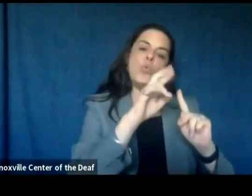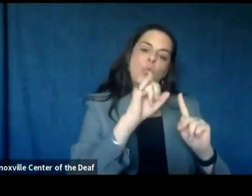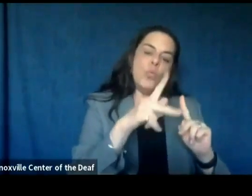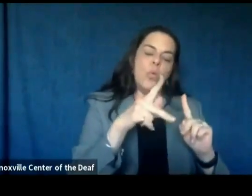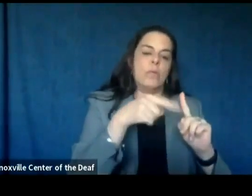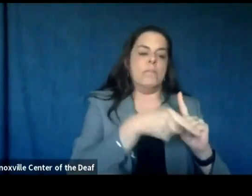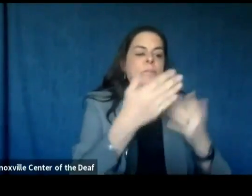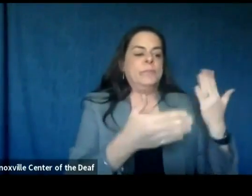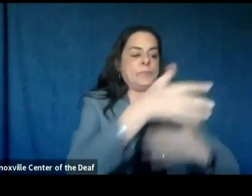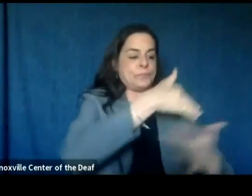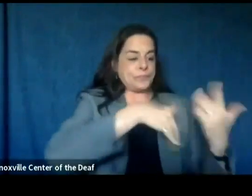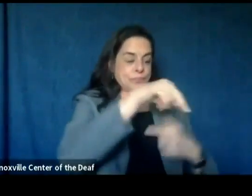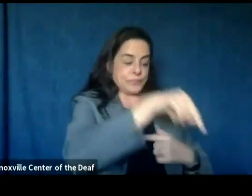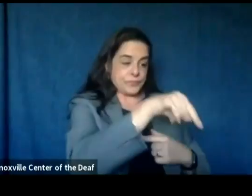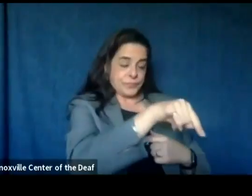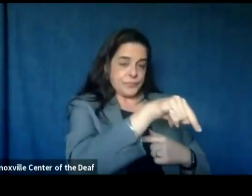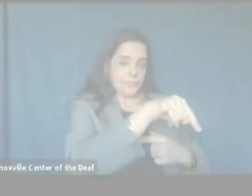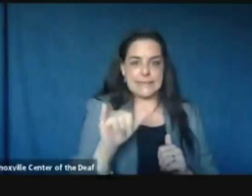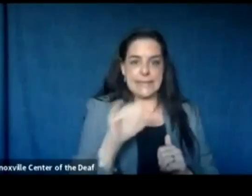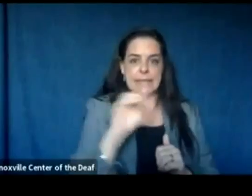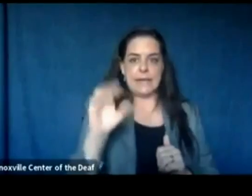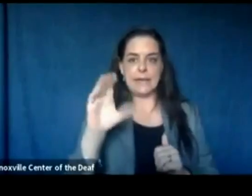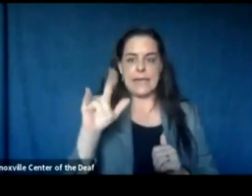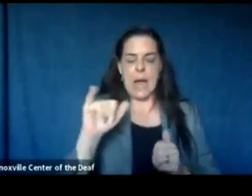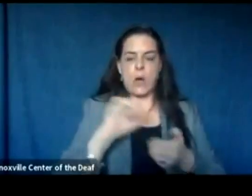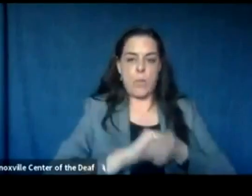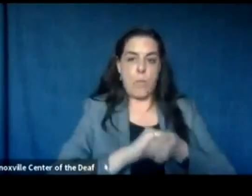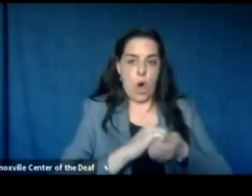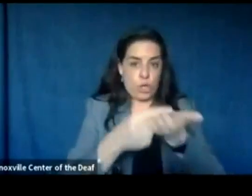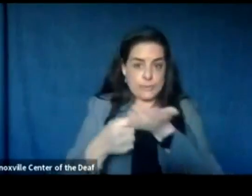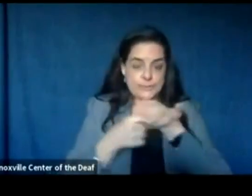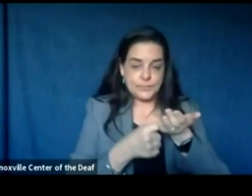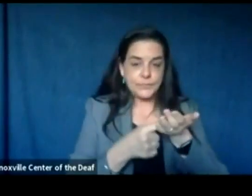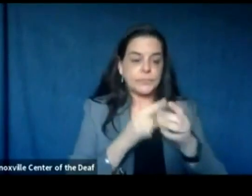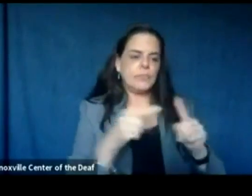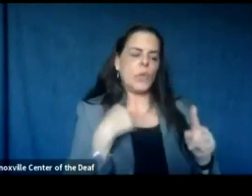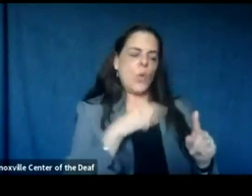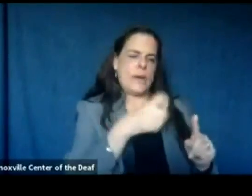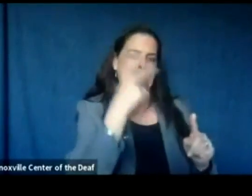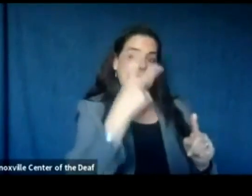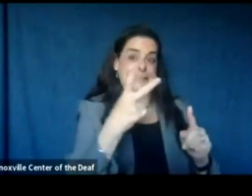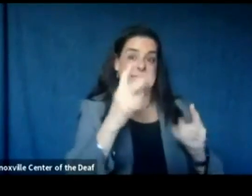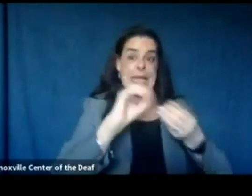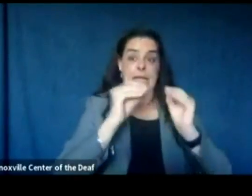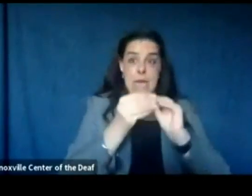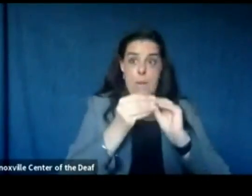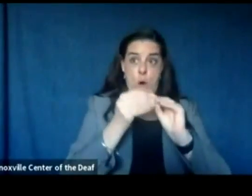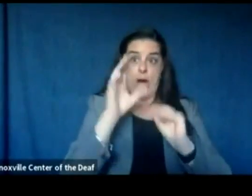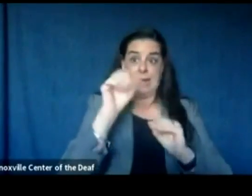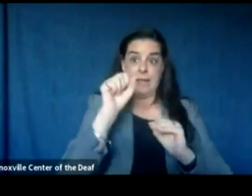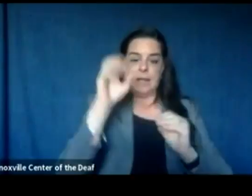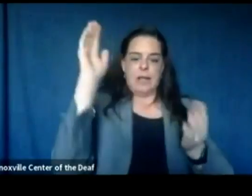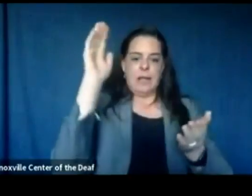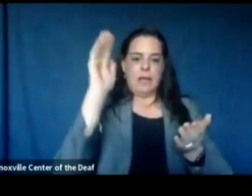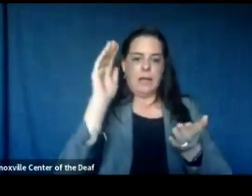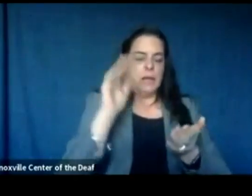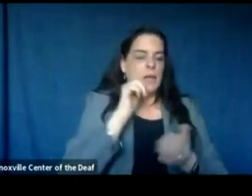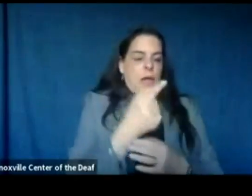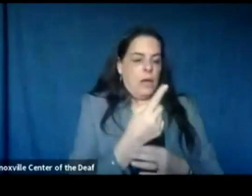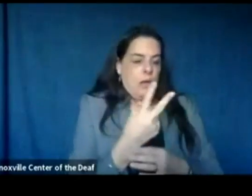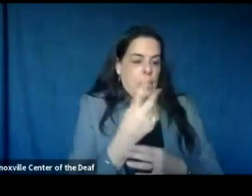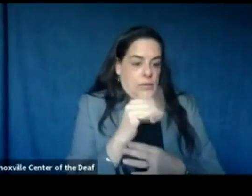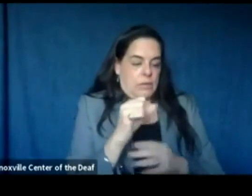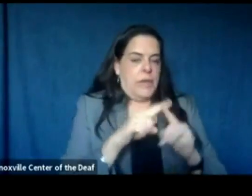which also protects the larger communities what we need to see is we need to see cases going down and not going down just for a couple of days but a